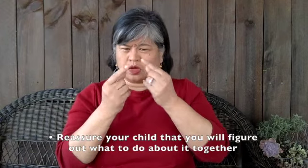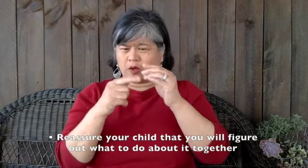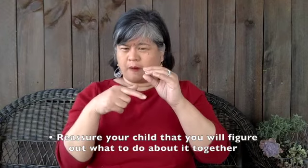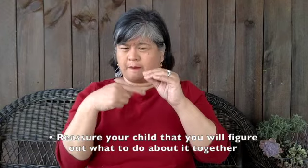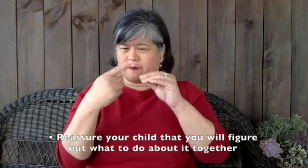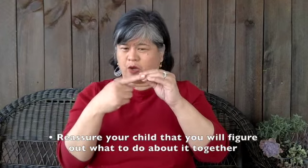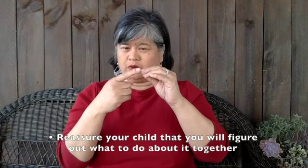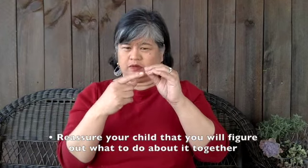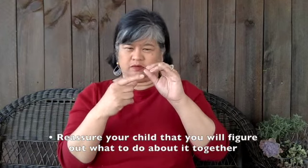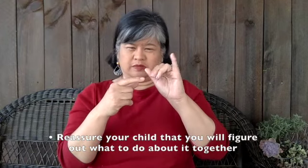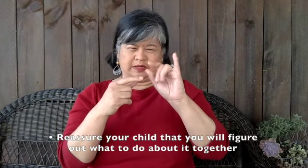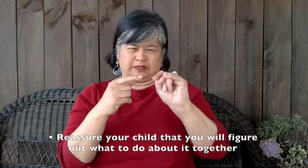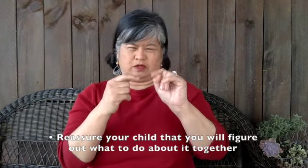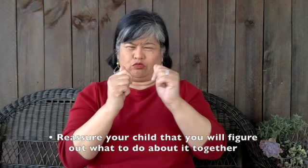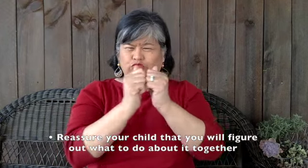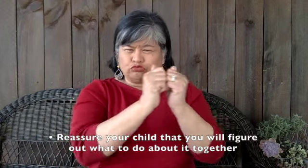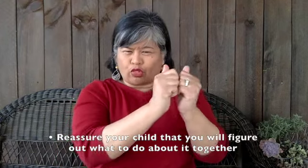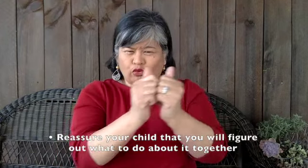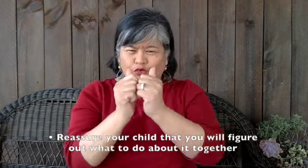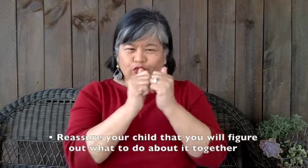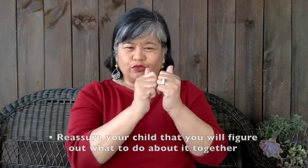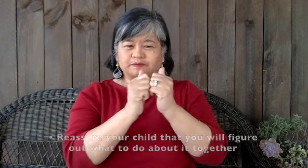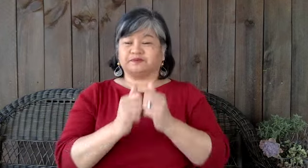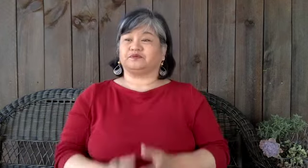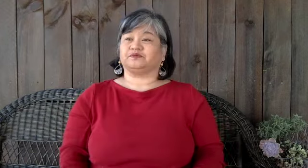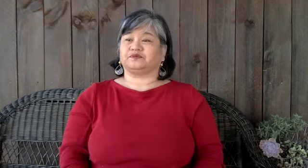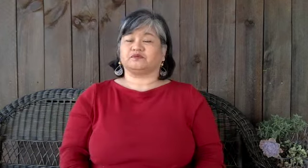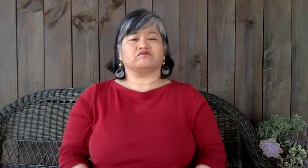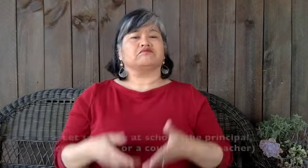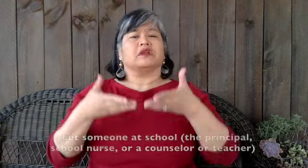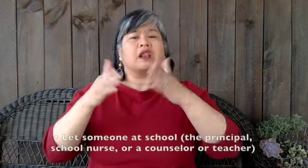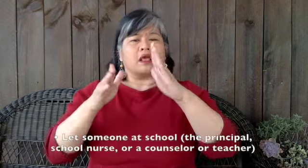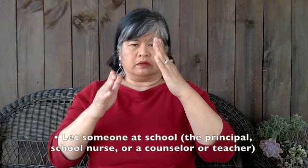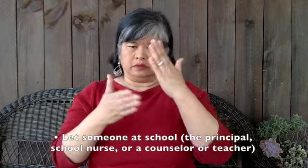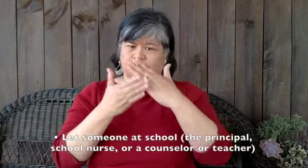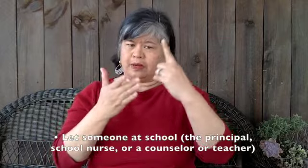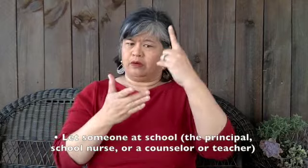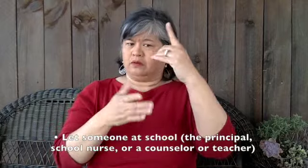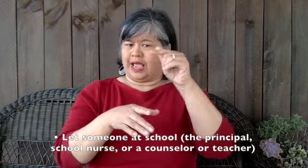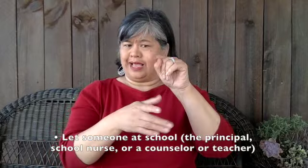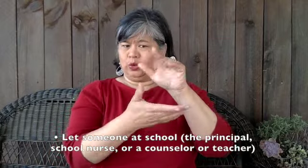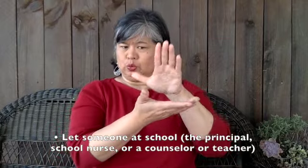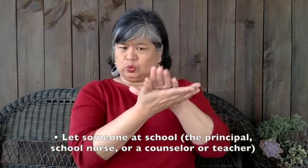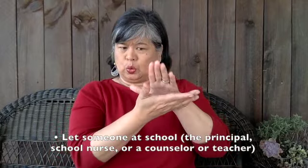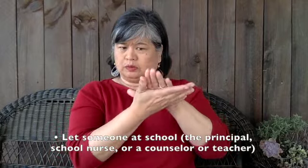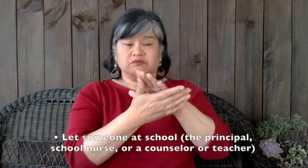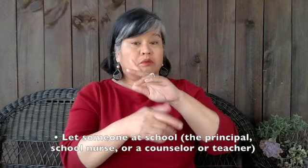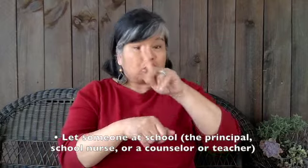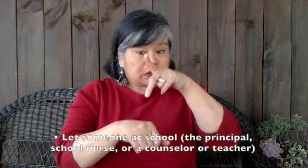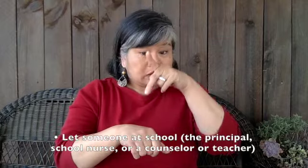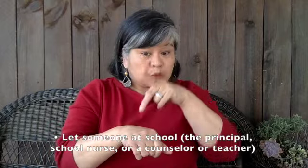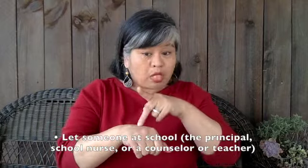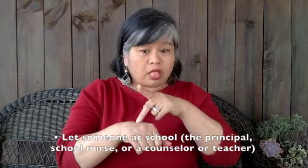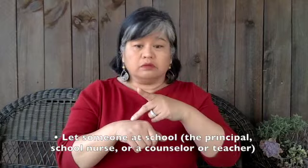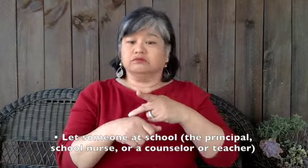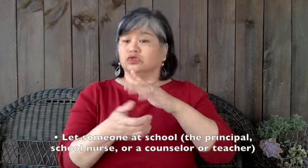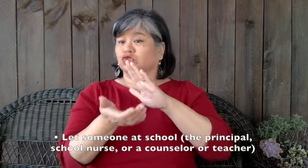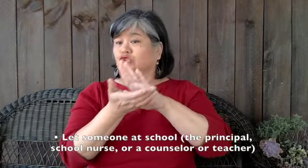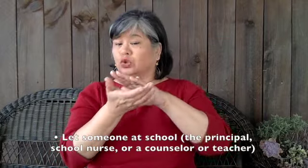let someone at school the principal school nurse or